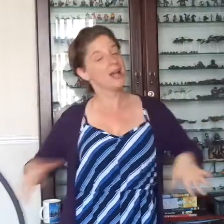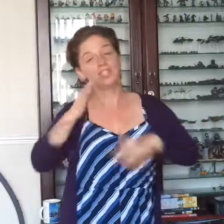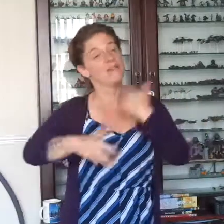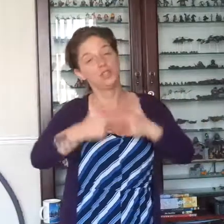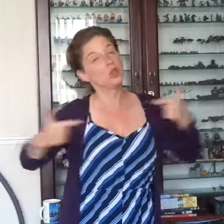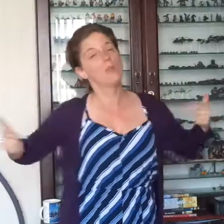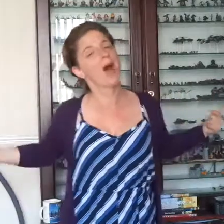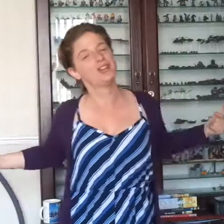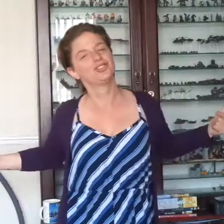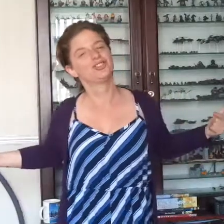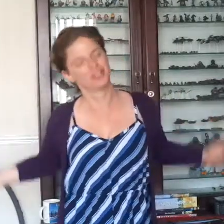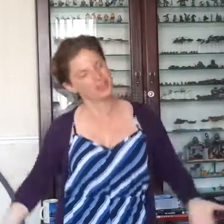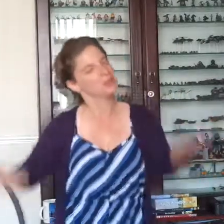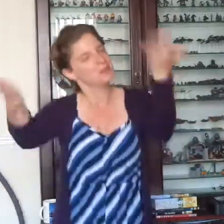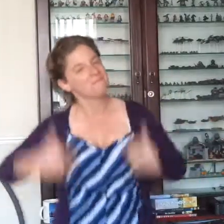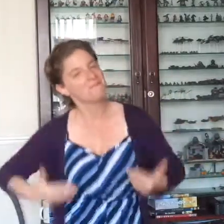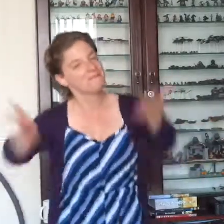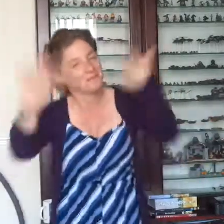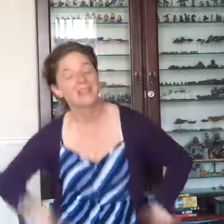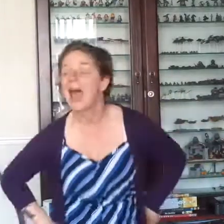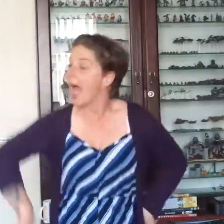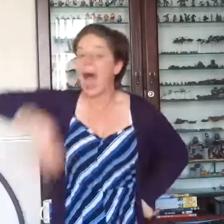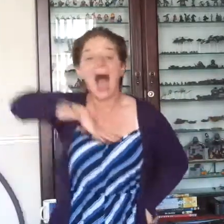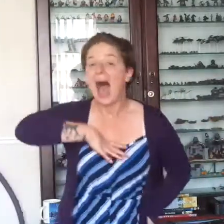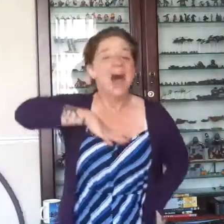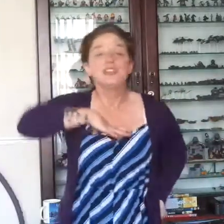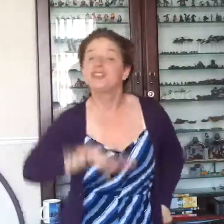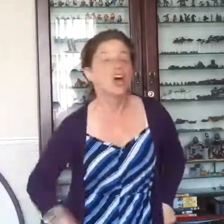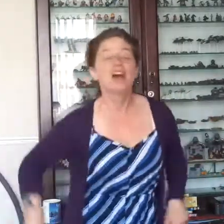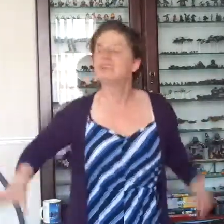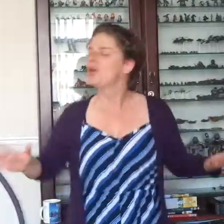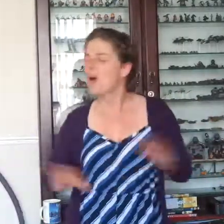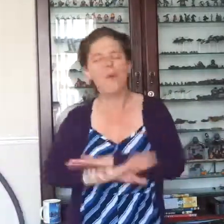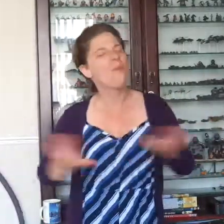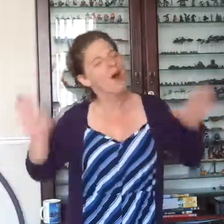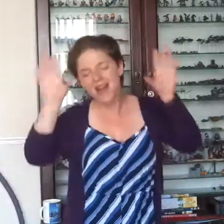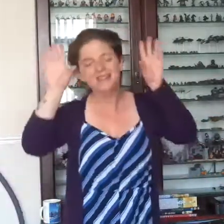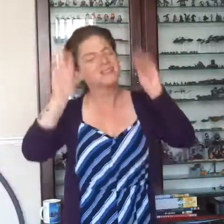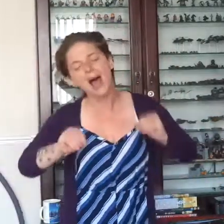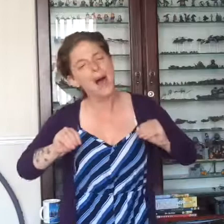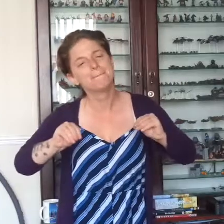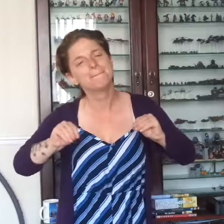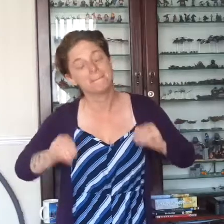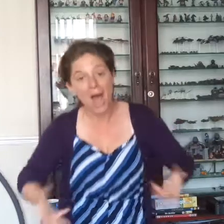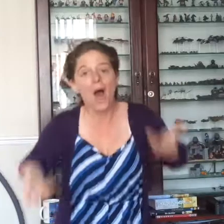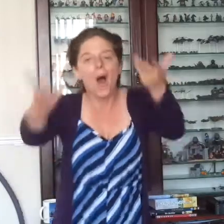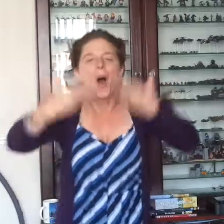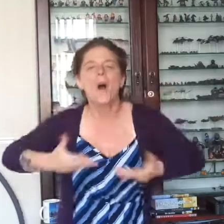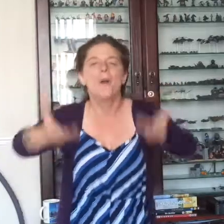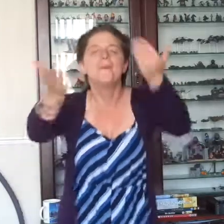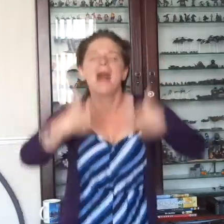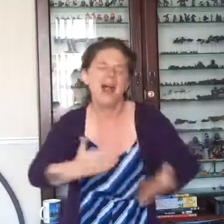I just don't wanna stop Oh my